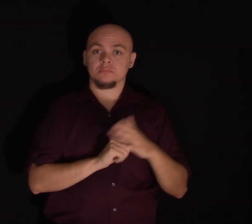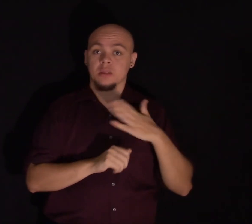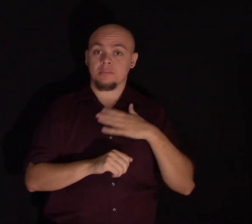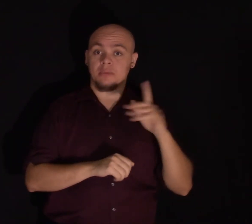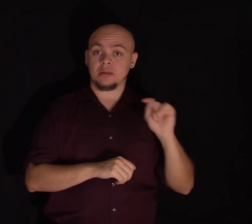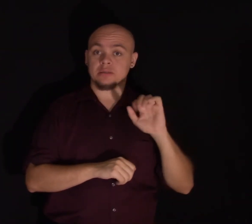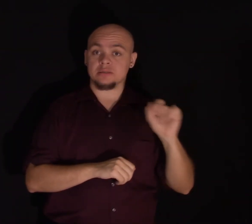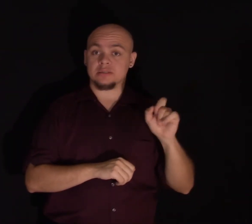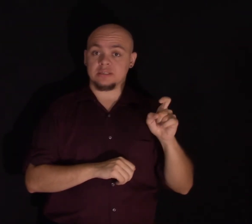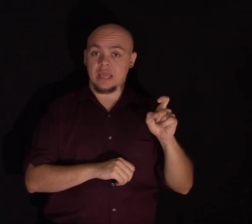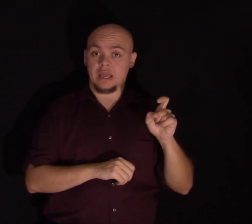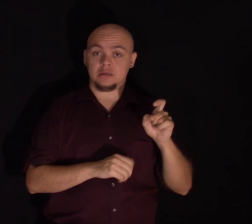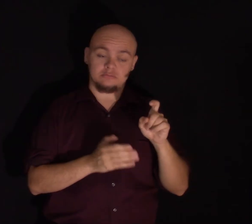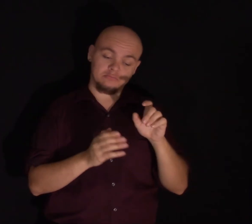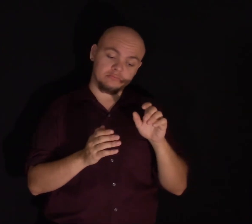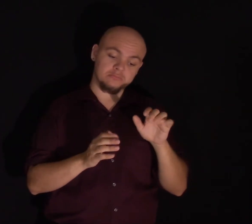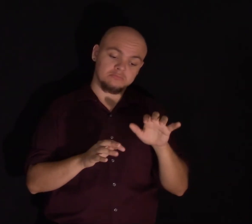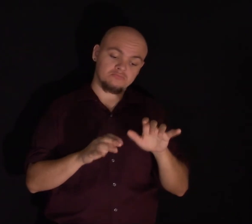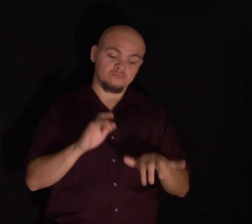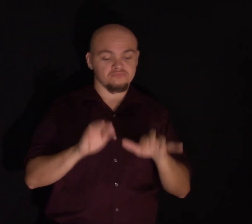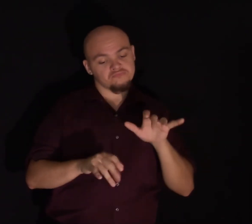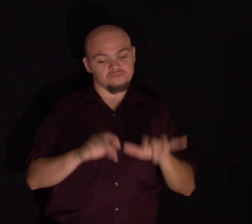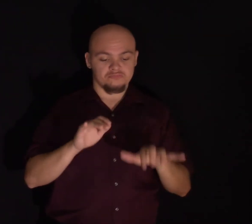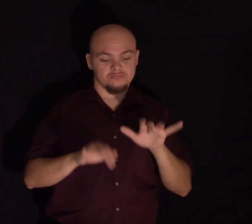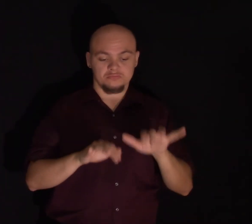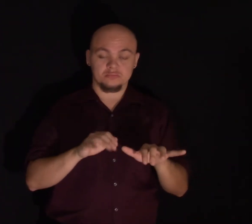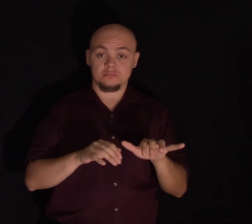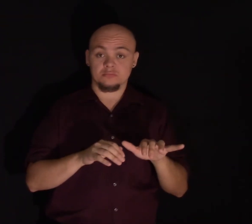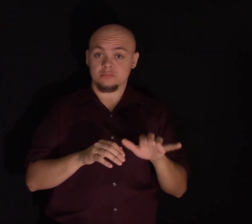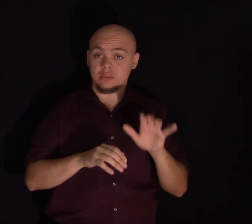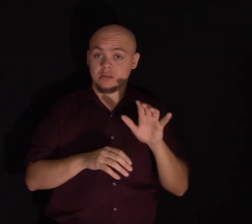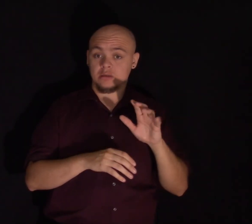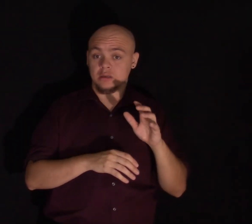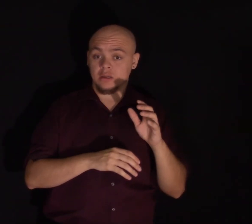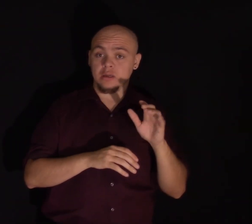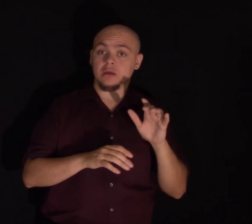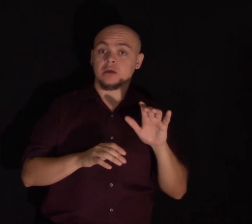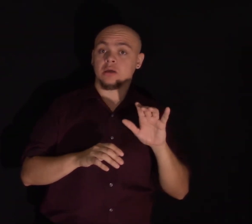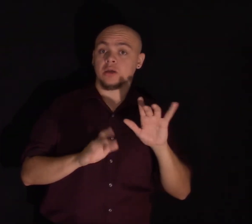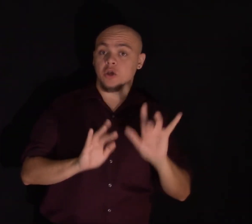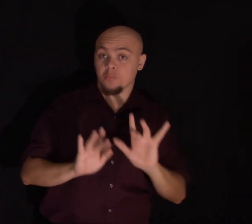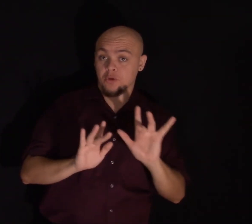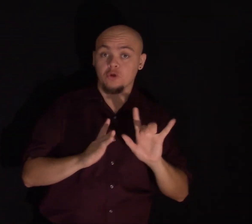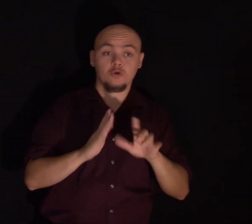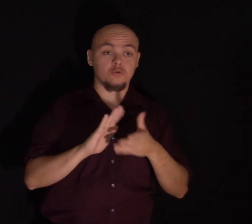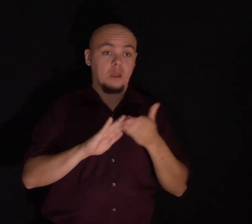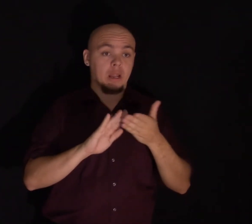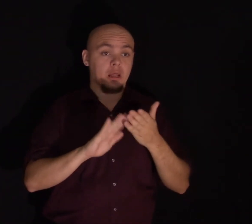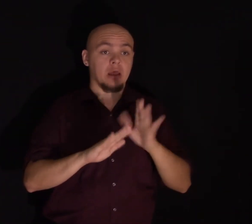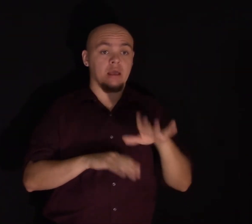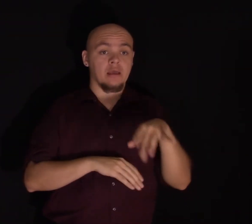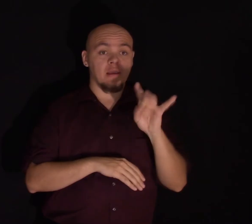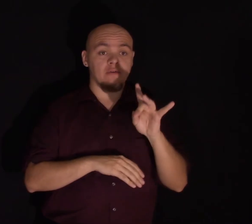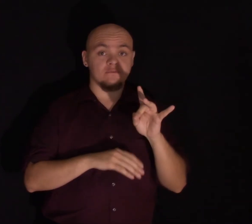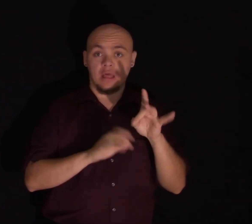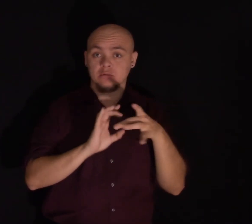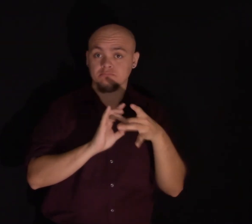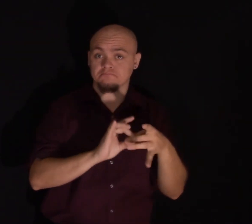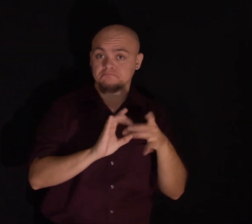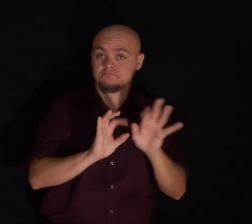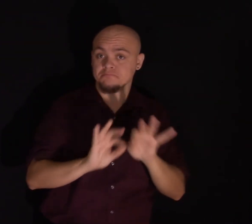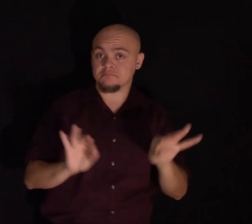tax return. Turned on the computer. That counted as seconds in the 15 minutes. Found some relevant documents.